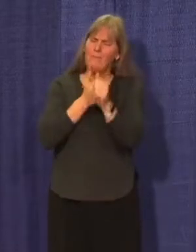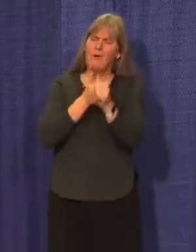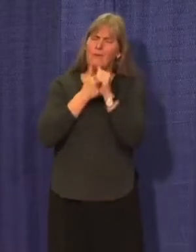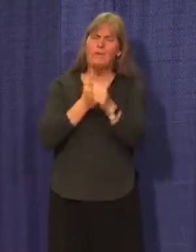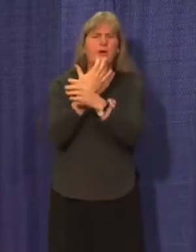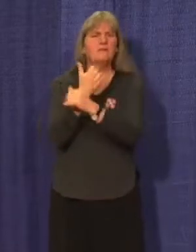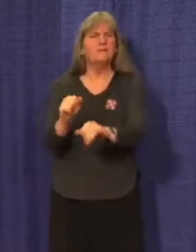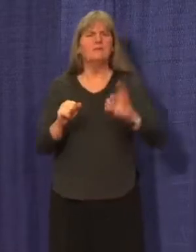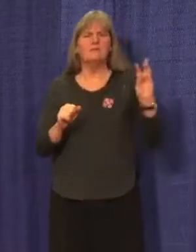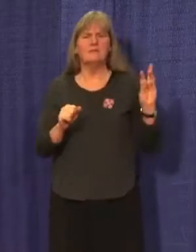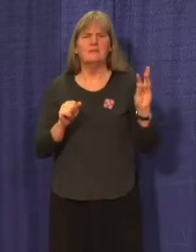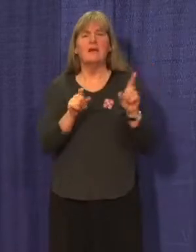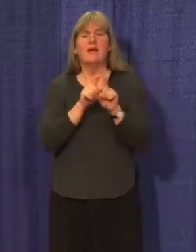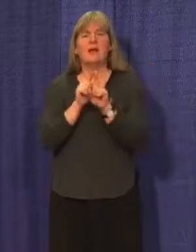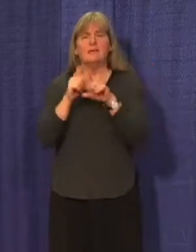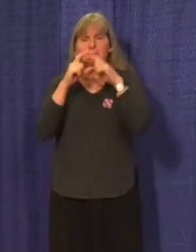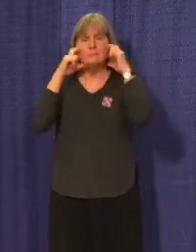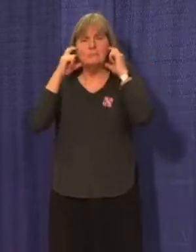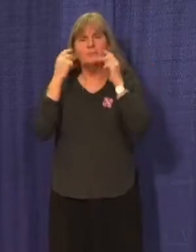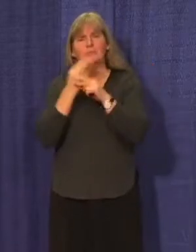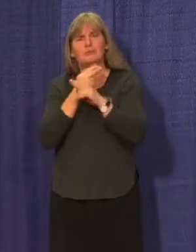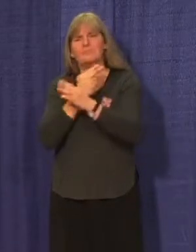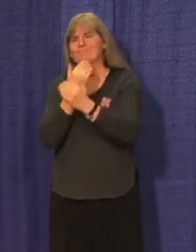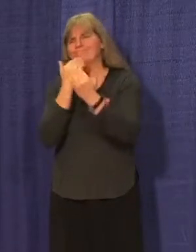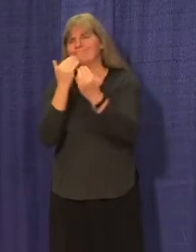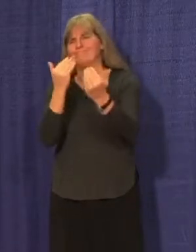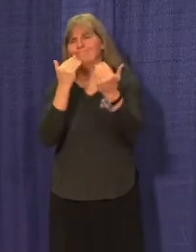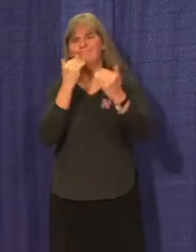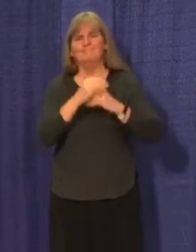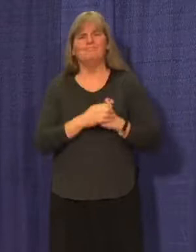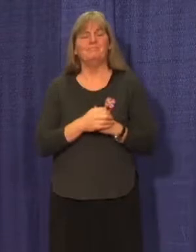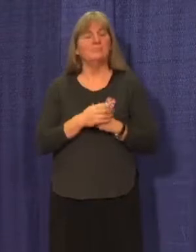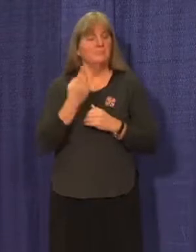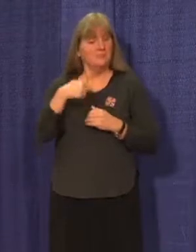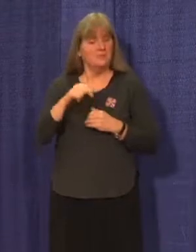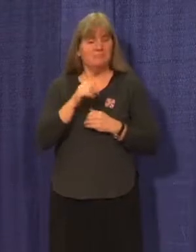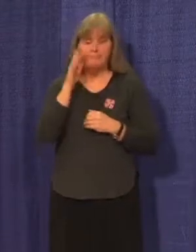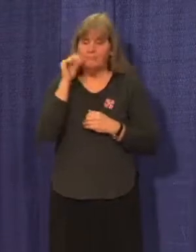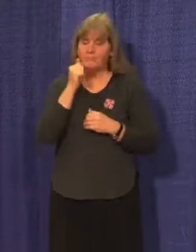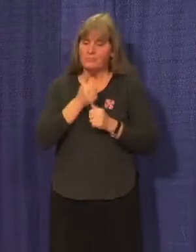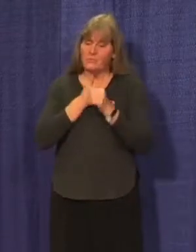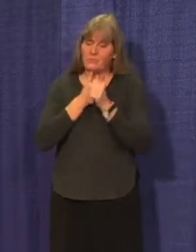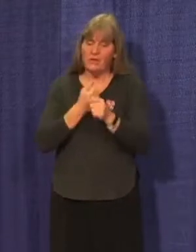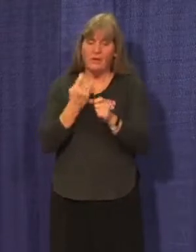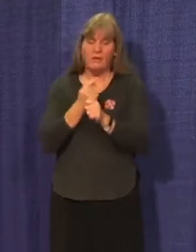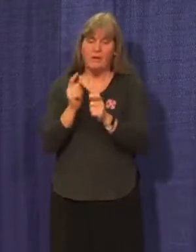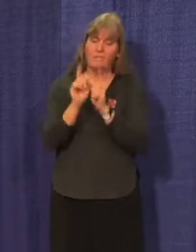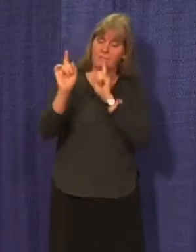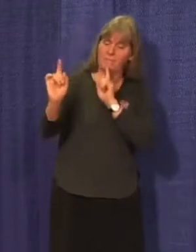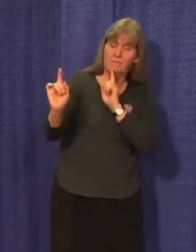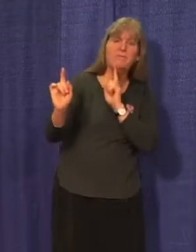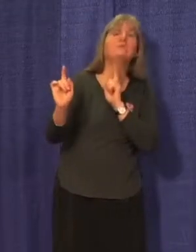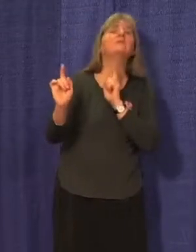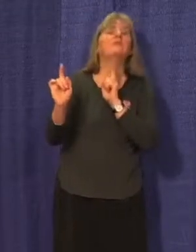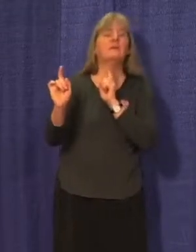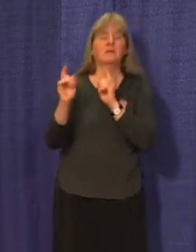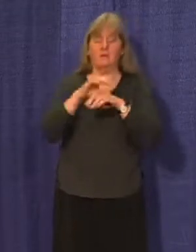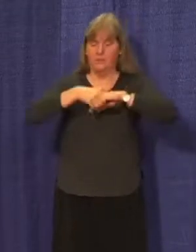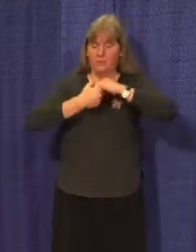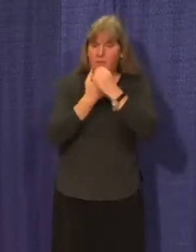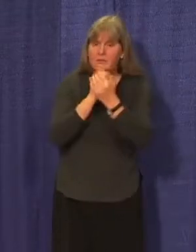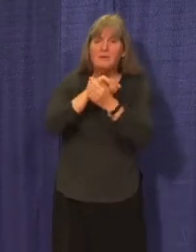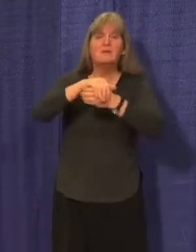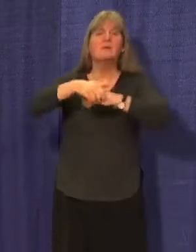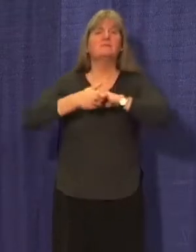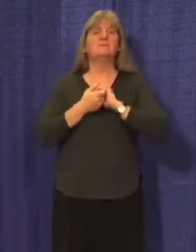and for wearing a mask. Our continued dedication to physical distancing, keeping our hands